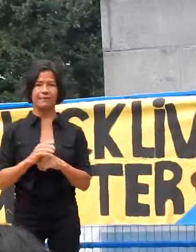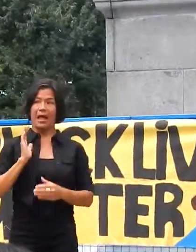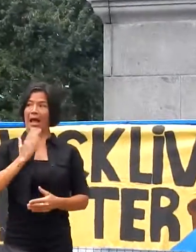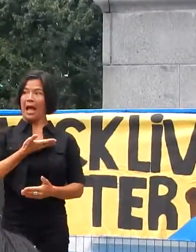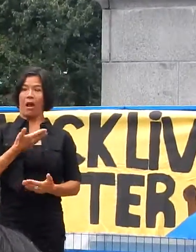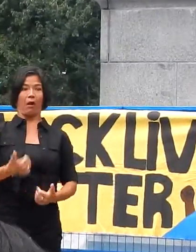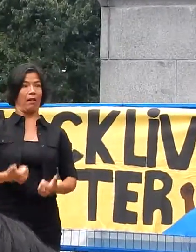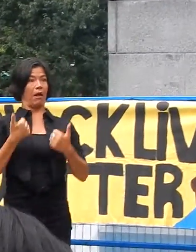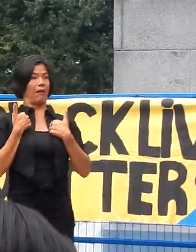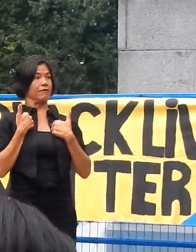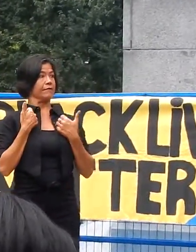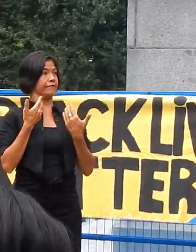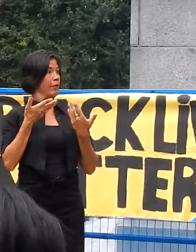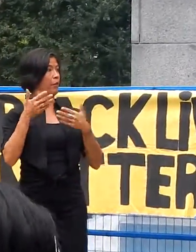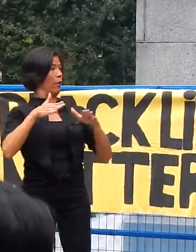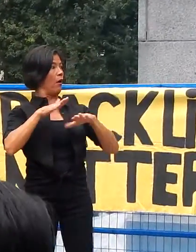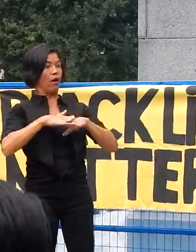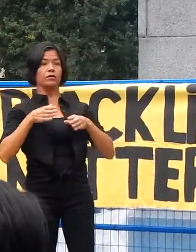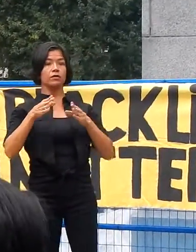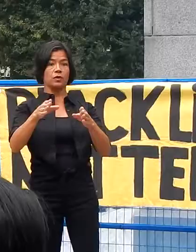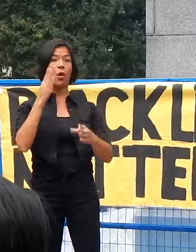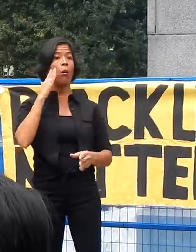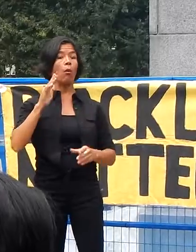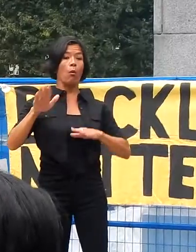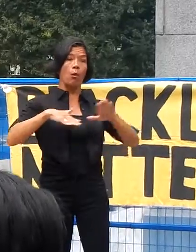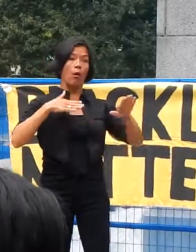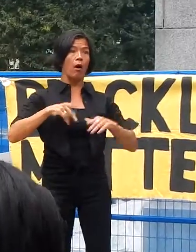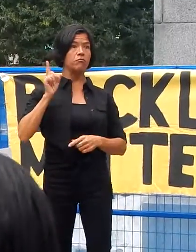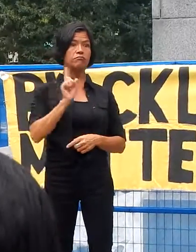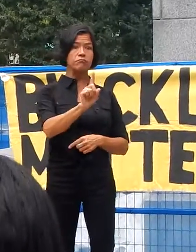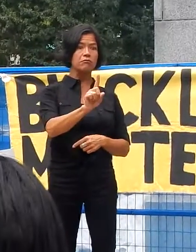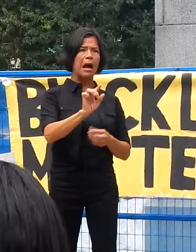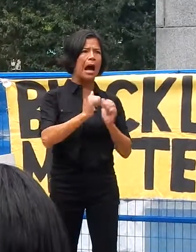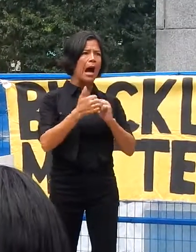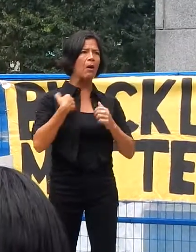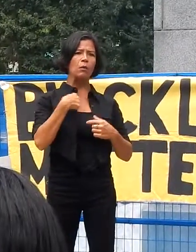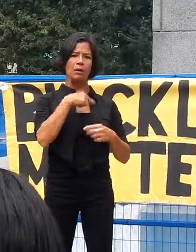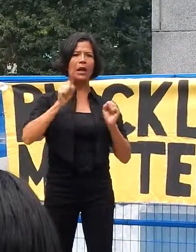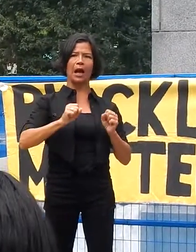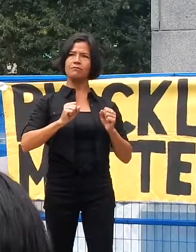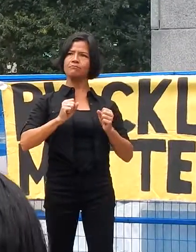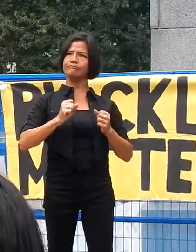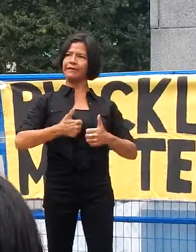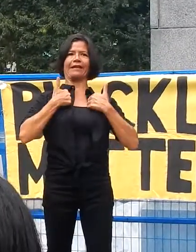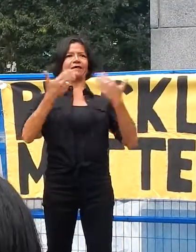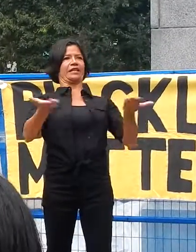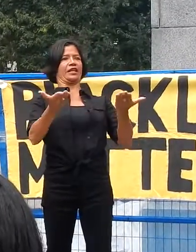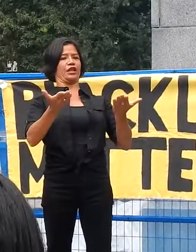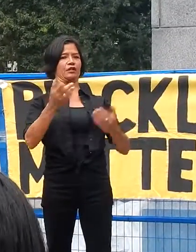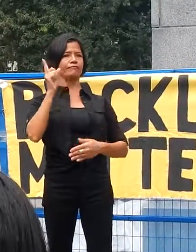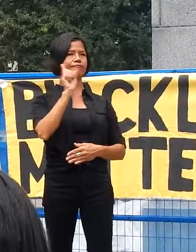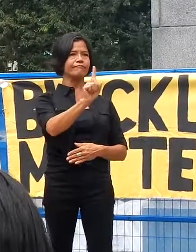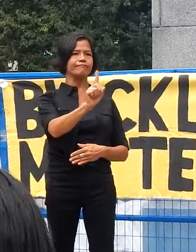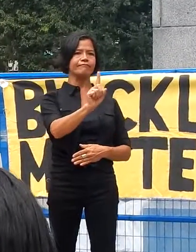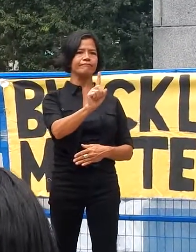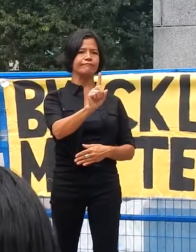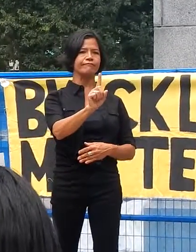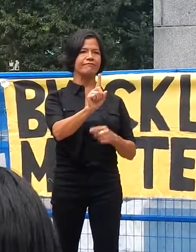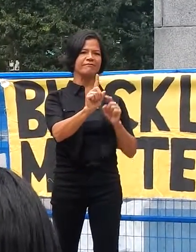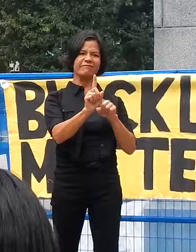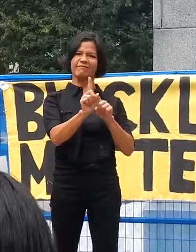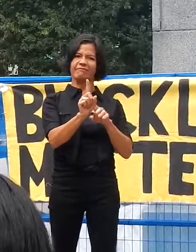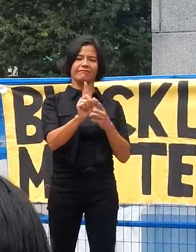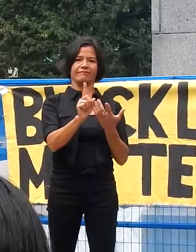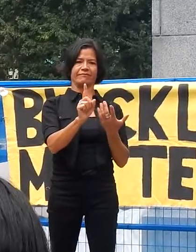rules. We all the time learn how to walk these streets. We are more removed from the city.